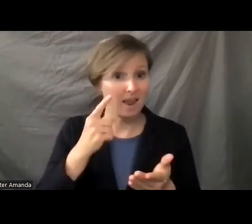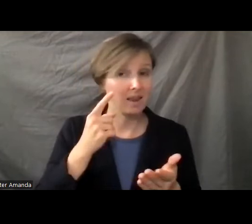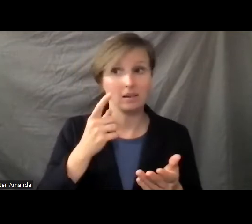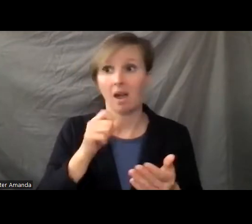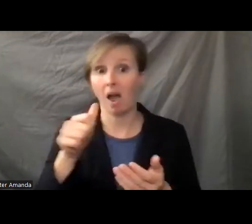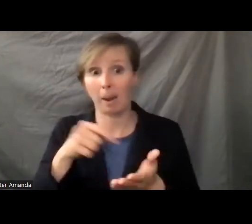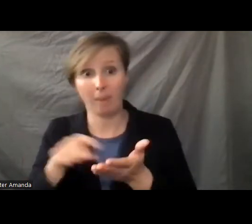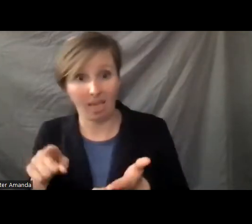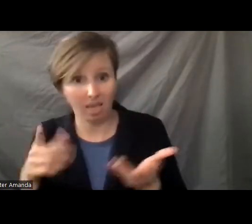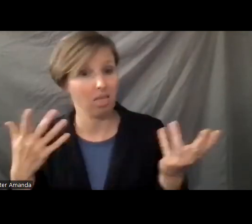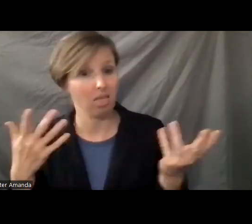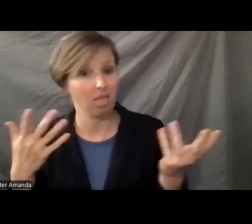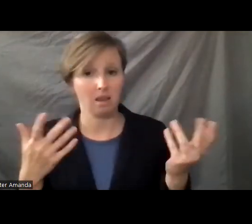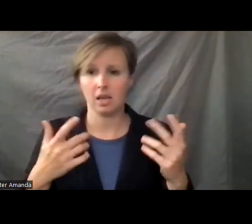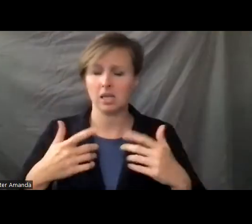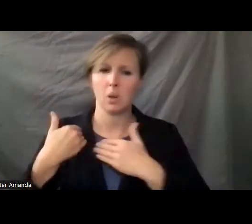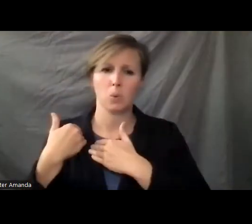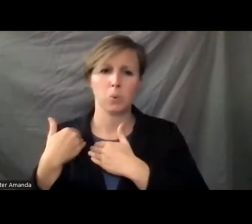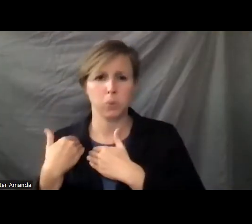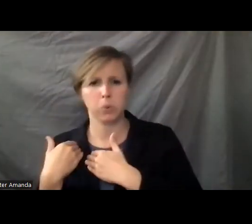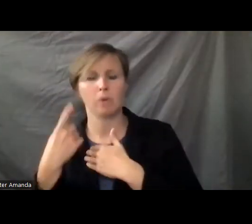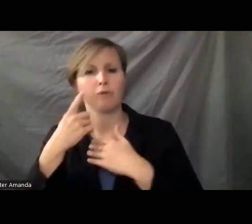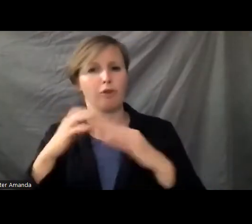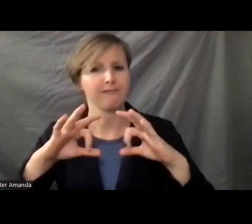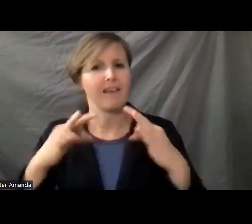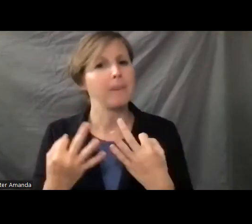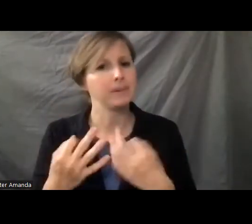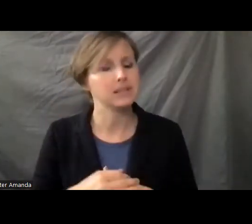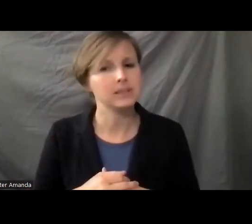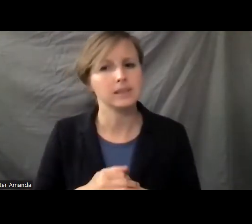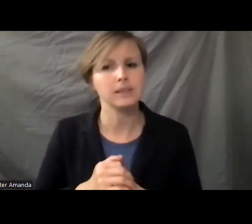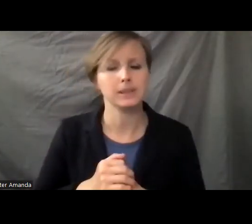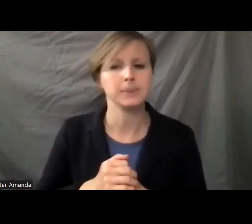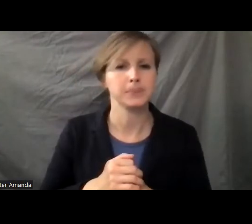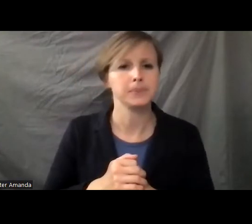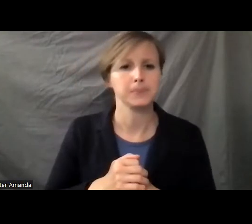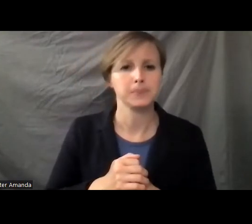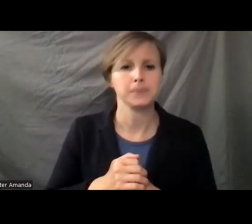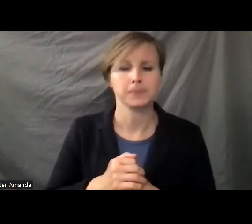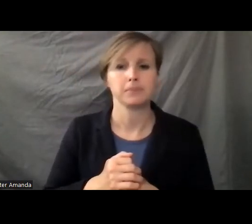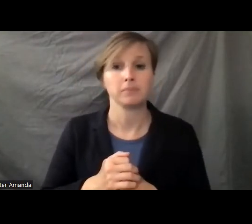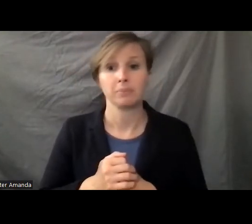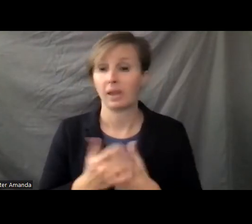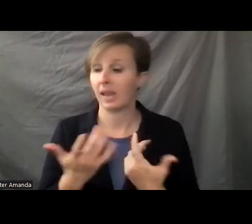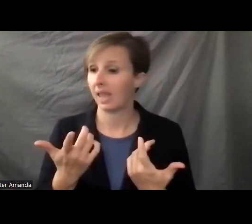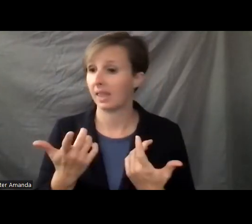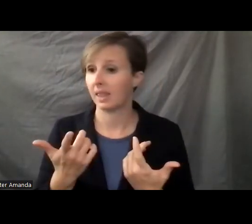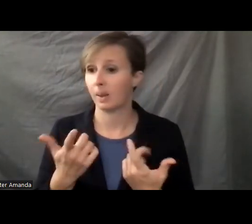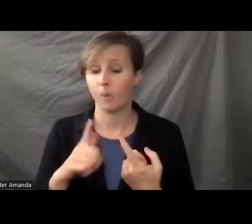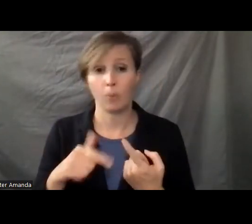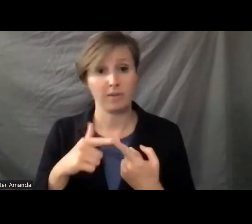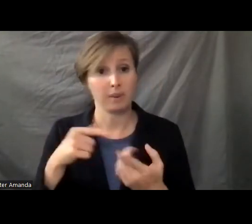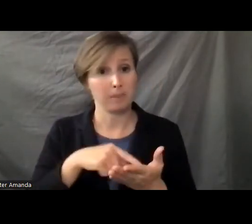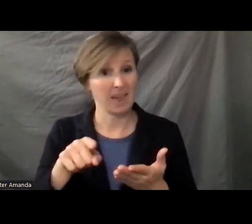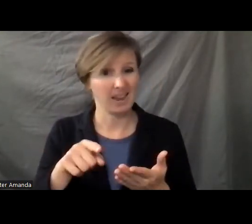It's a huge, huge single burden on families right now with those caregivers. And yet they typically, when they're paid, they're